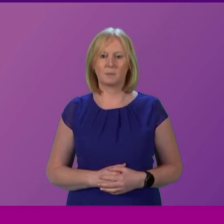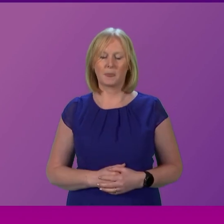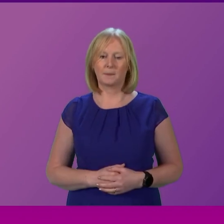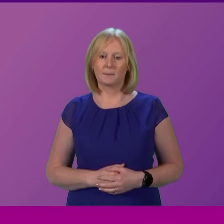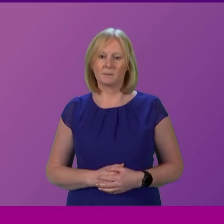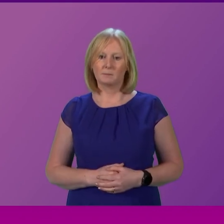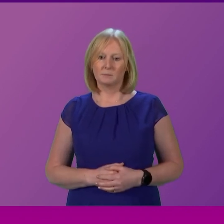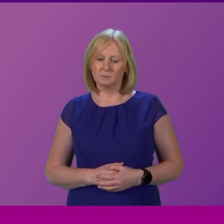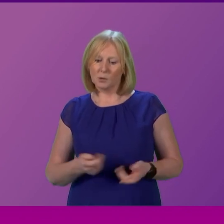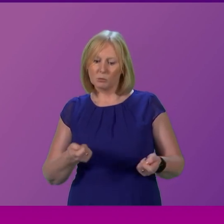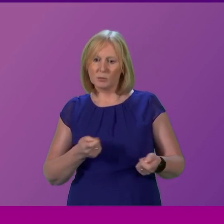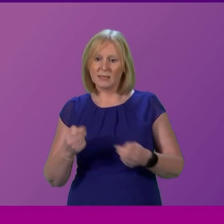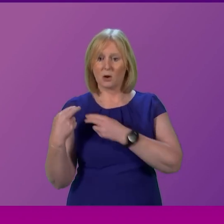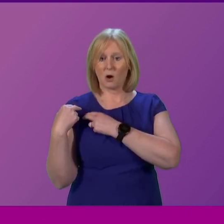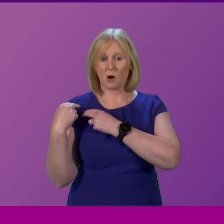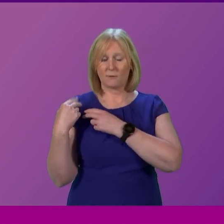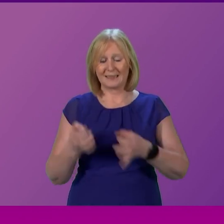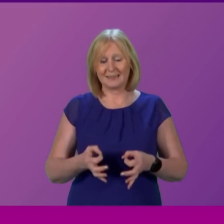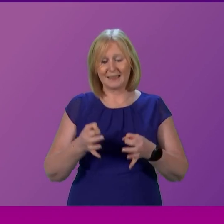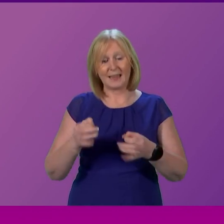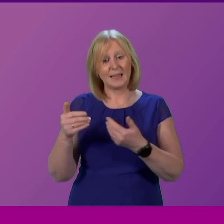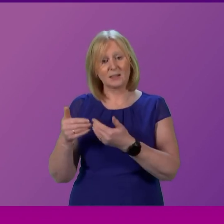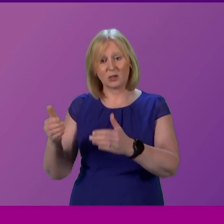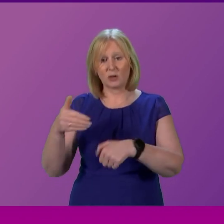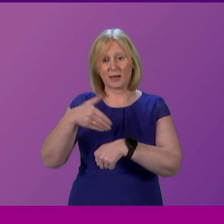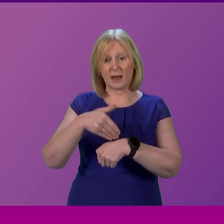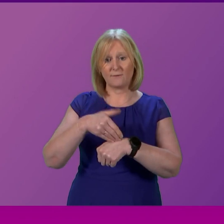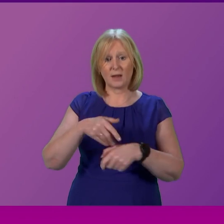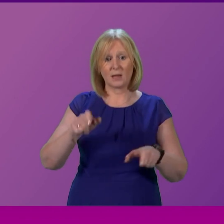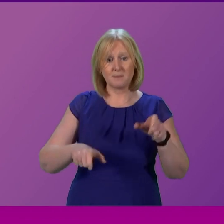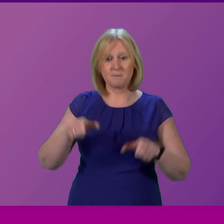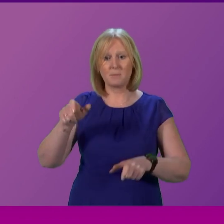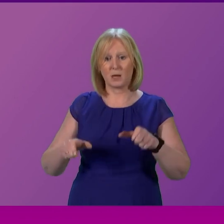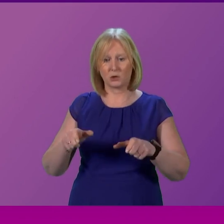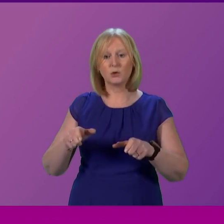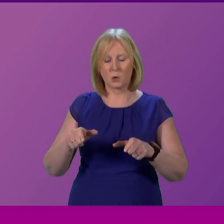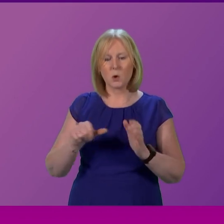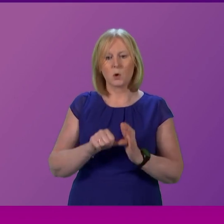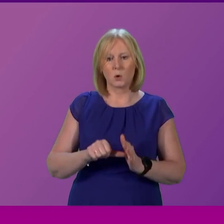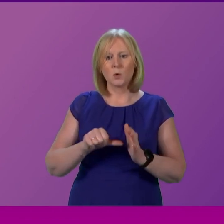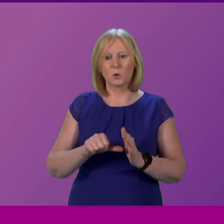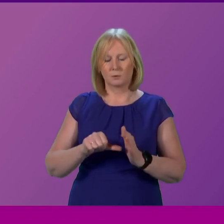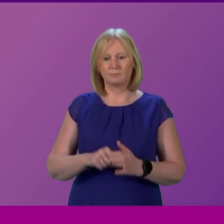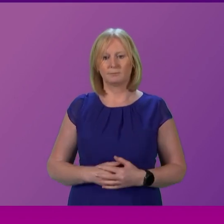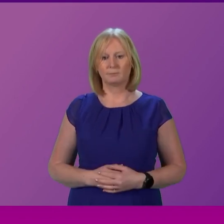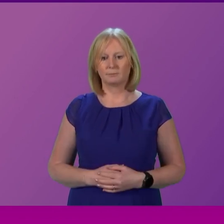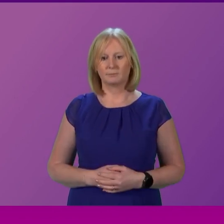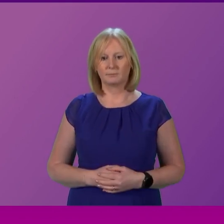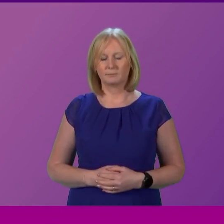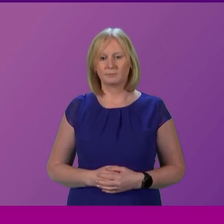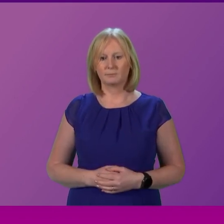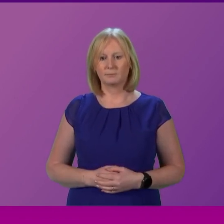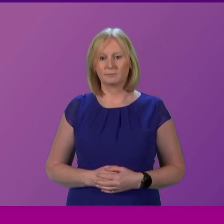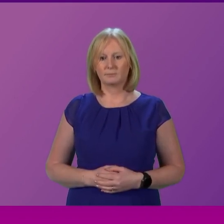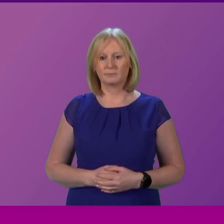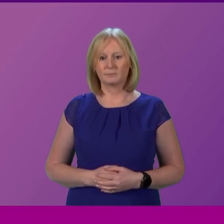officer, as I have mentioned, delayed discharges and their impacts on patients continue to be a significant issue. It has not only